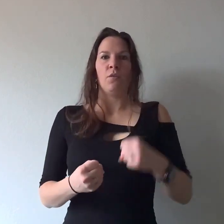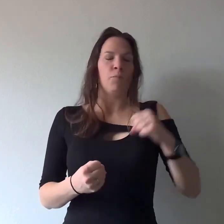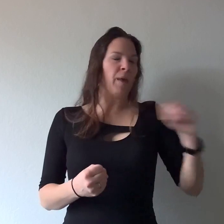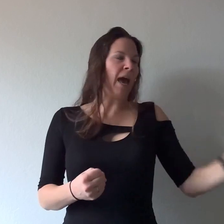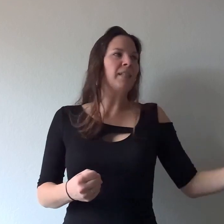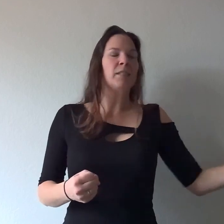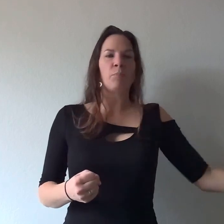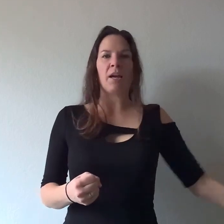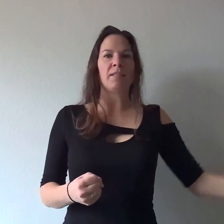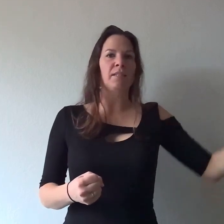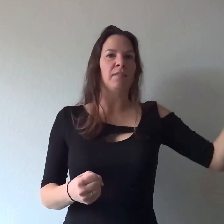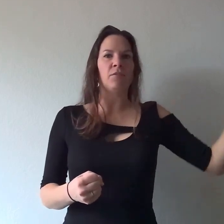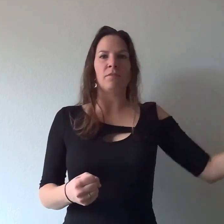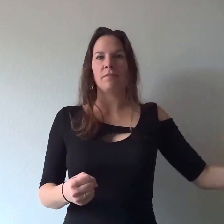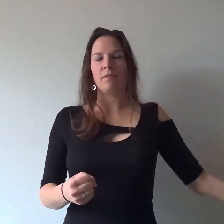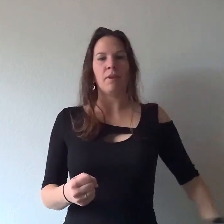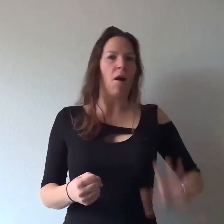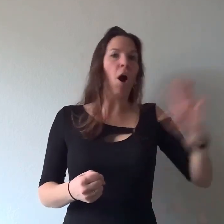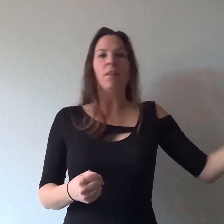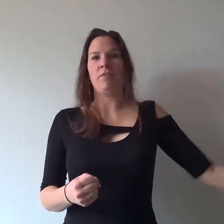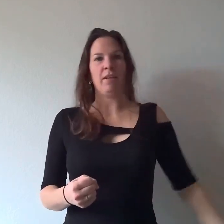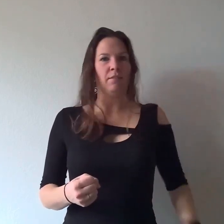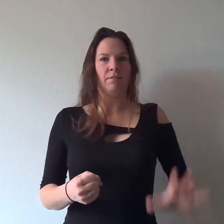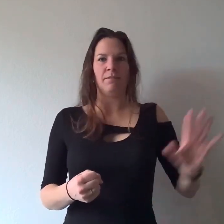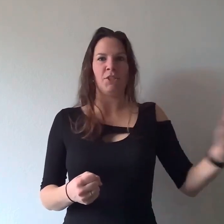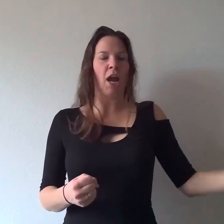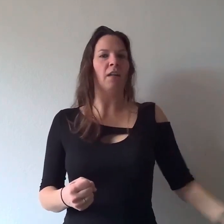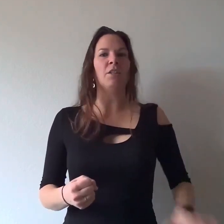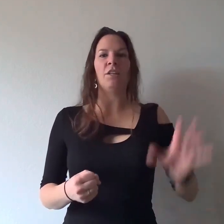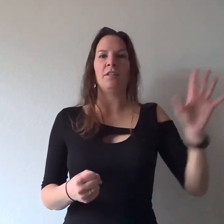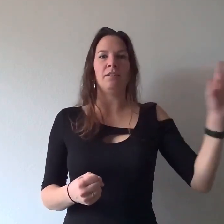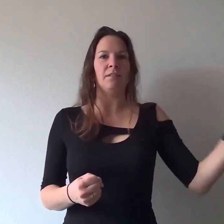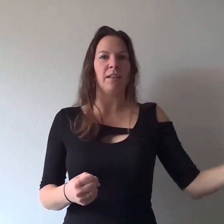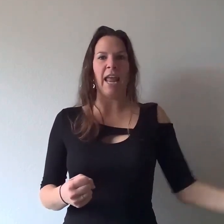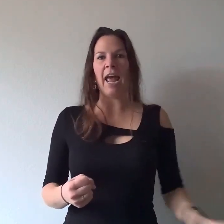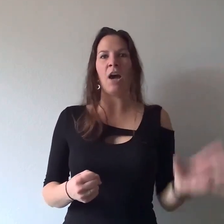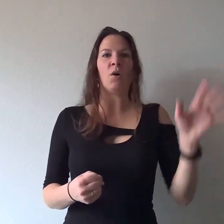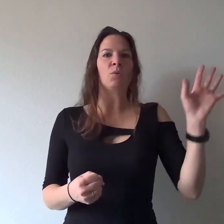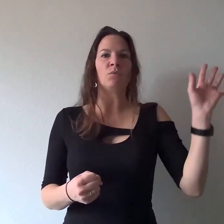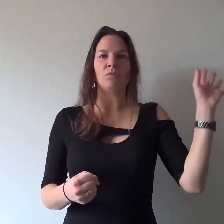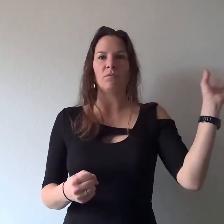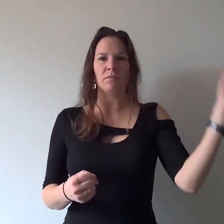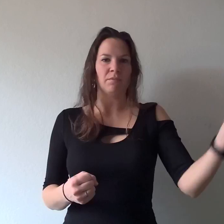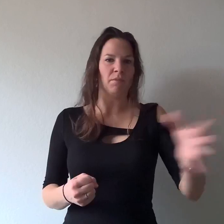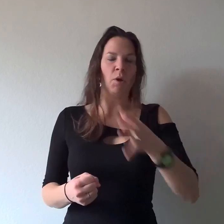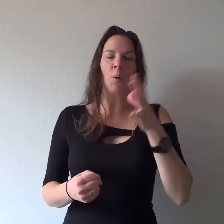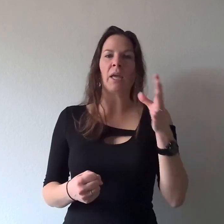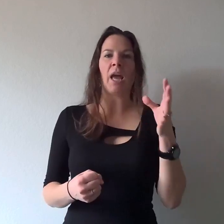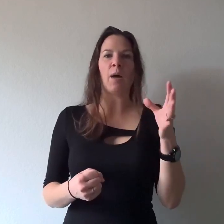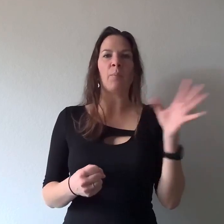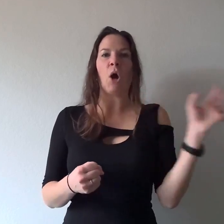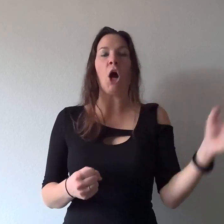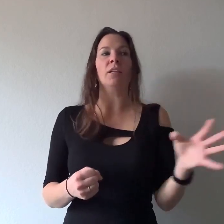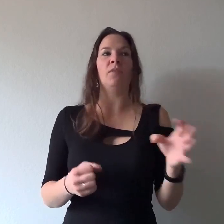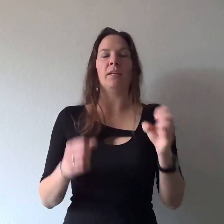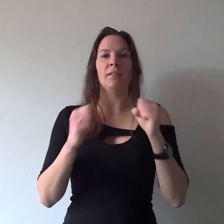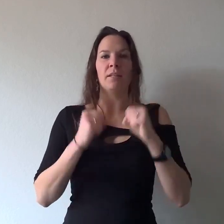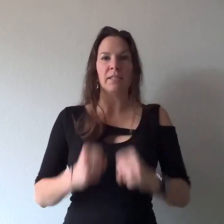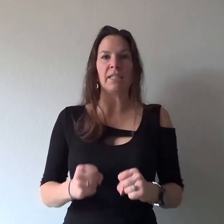past, present, all of it childhood, now, growing up, all of it deal